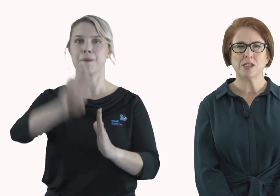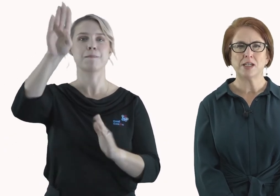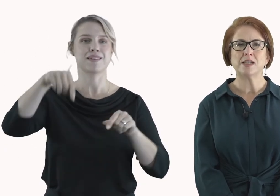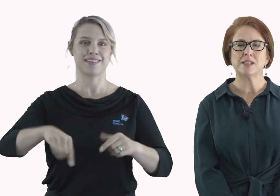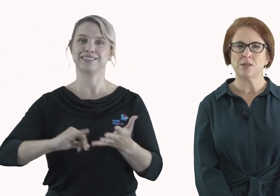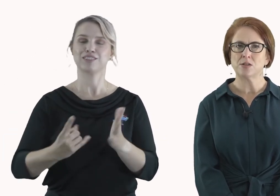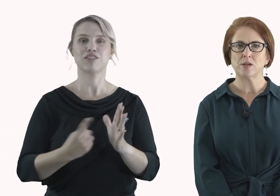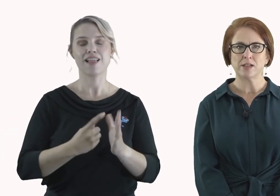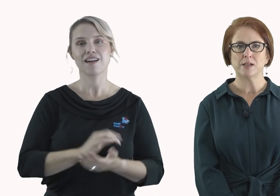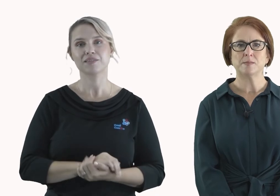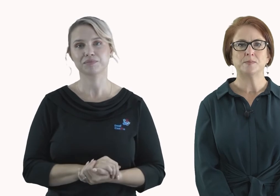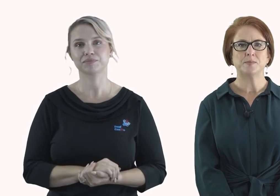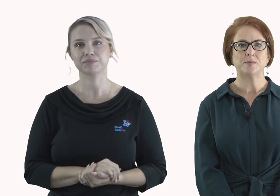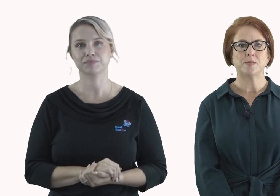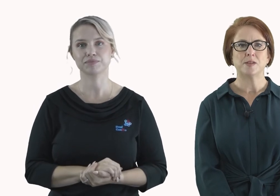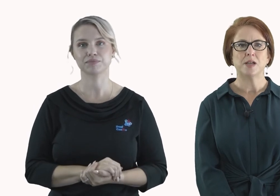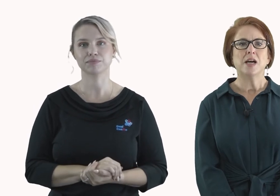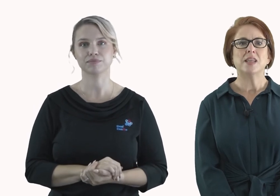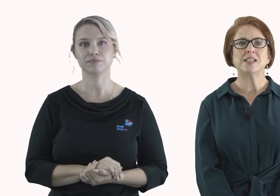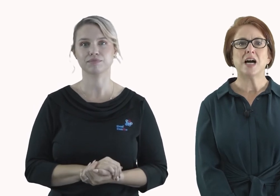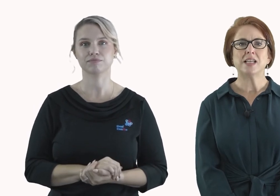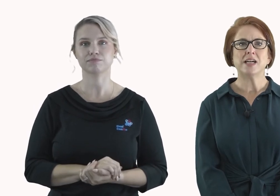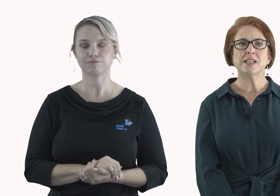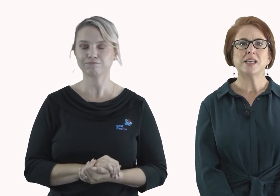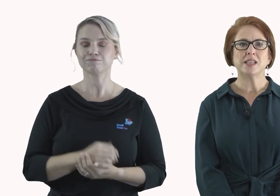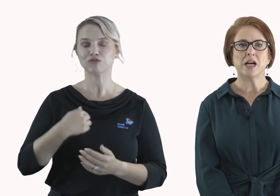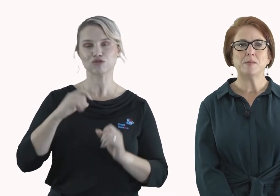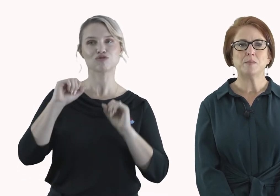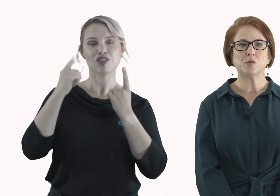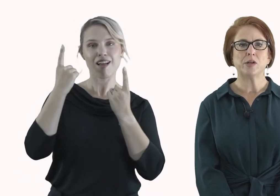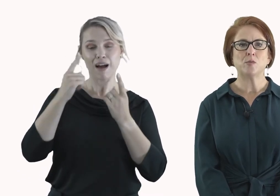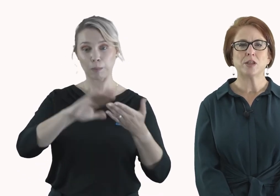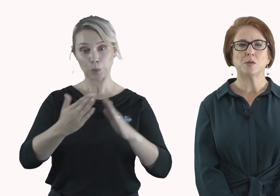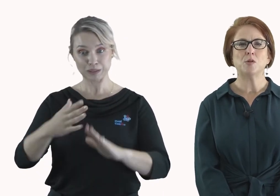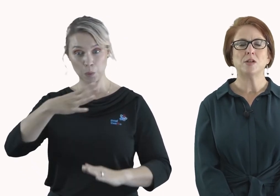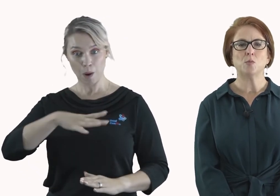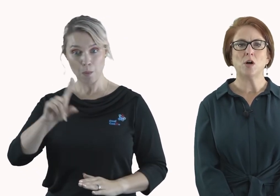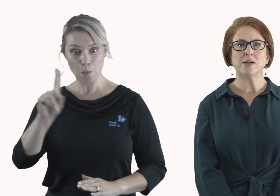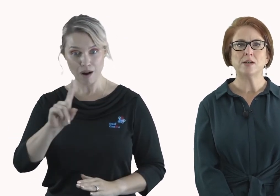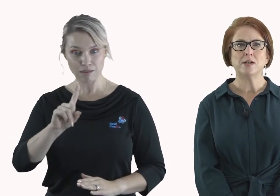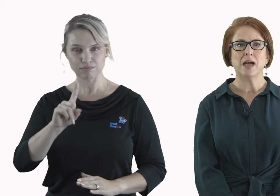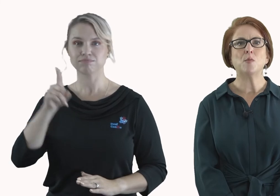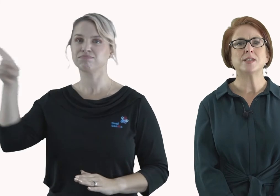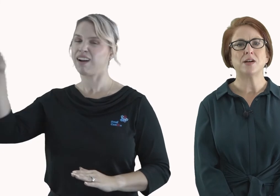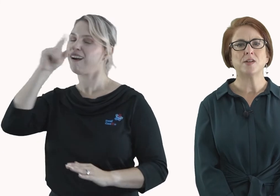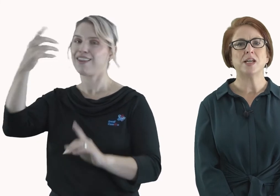in South Australia. This highlighted the alignment between what the community want and what Deaf Connect